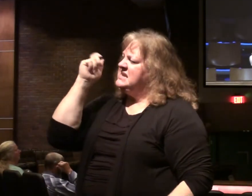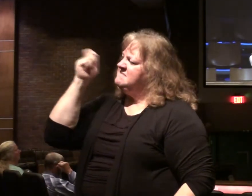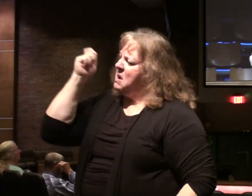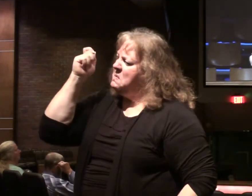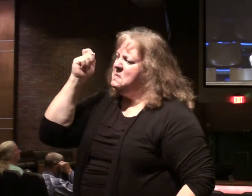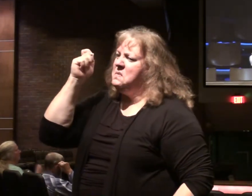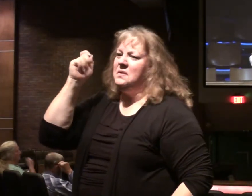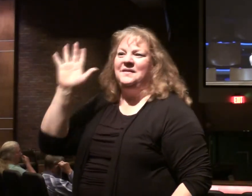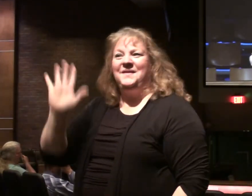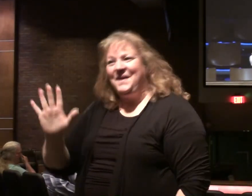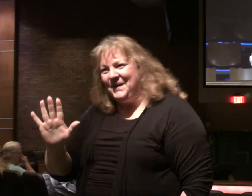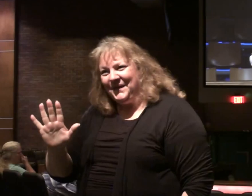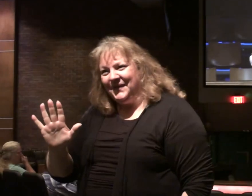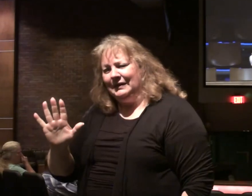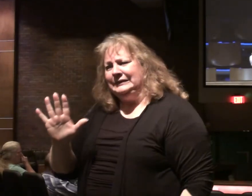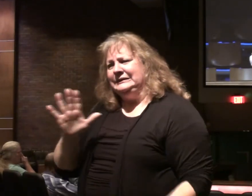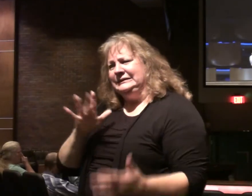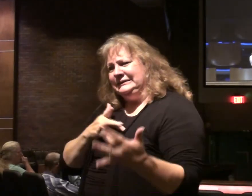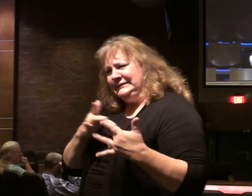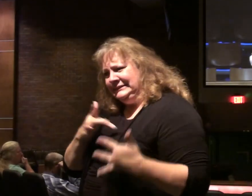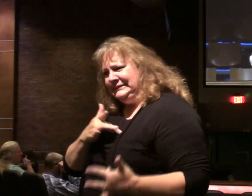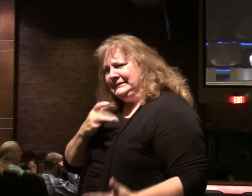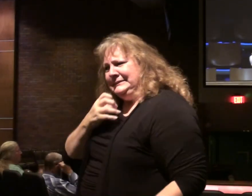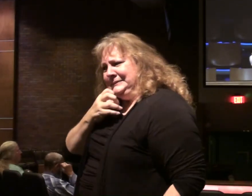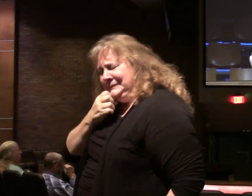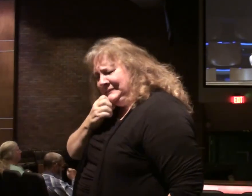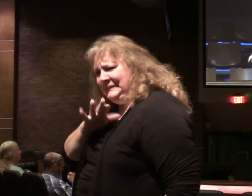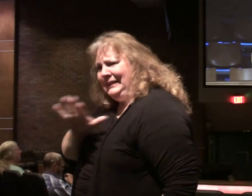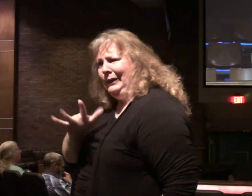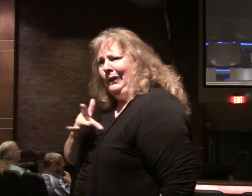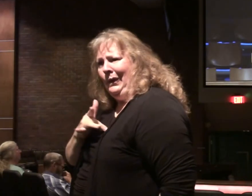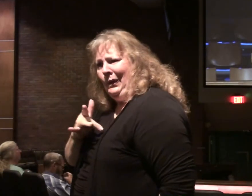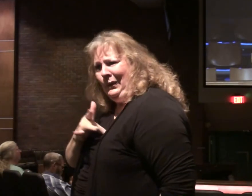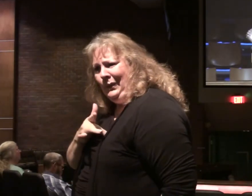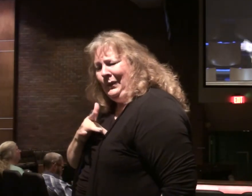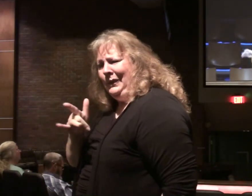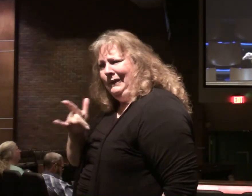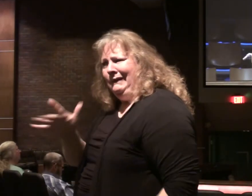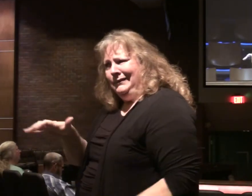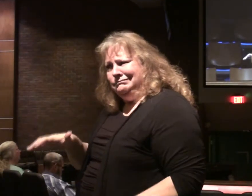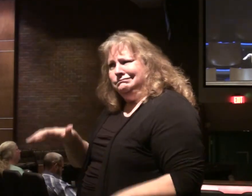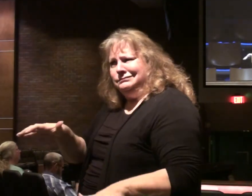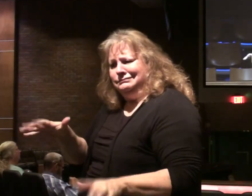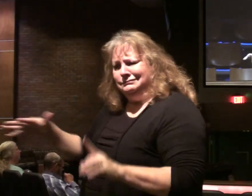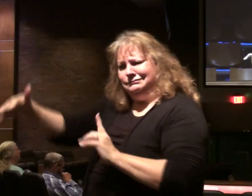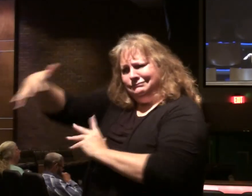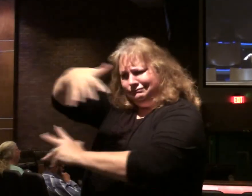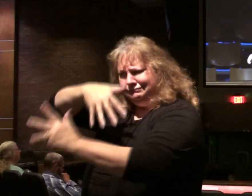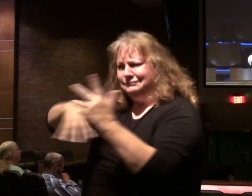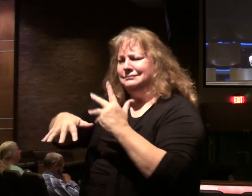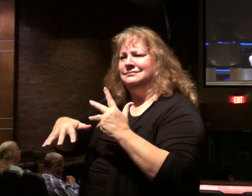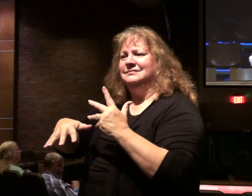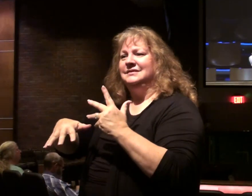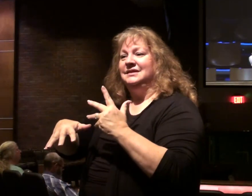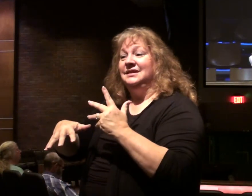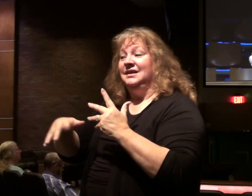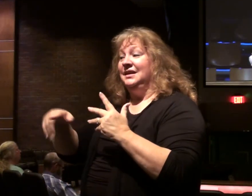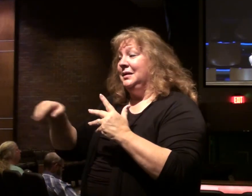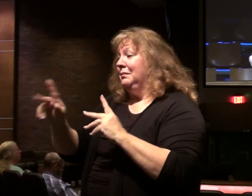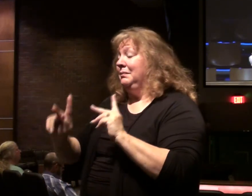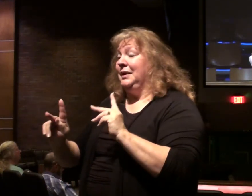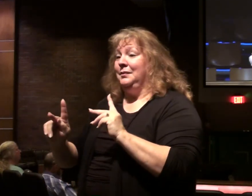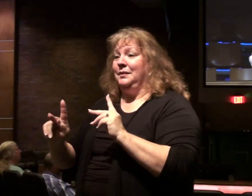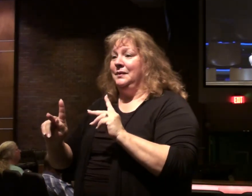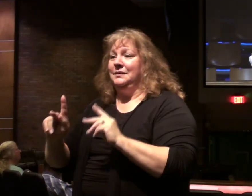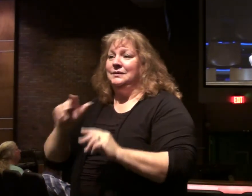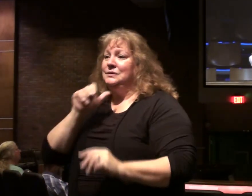master. He's concerned for the people. He's concerned for the large crowd around him, that some haven't